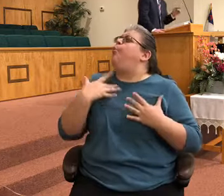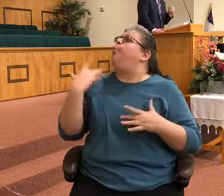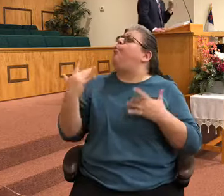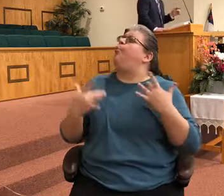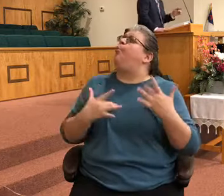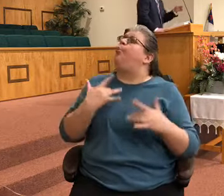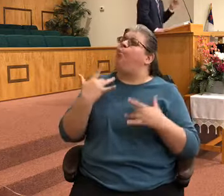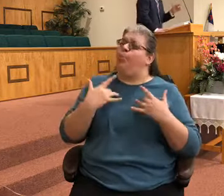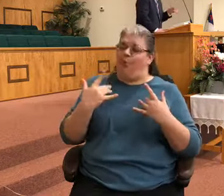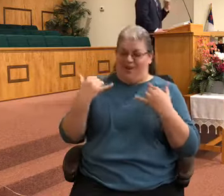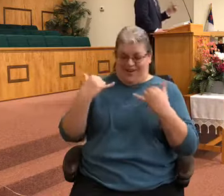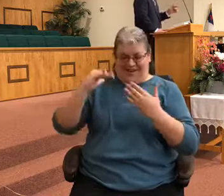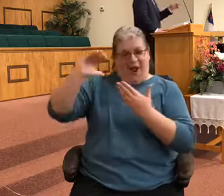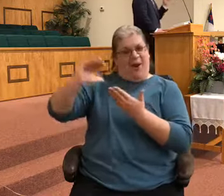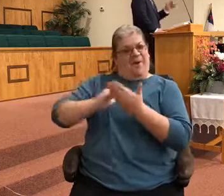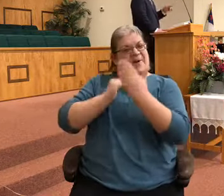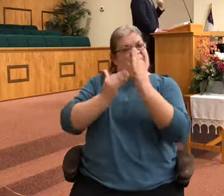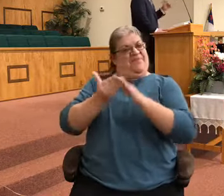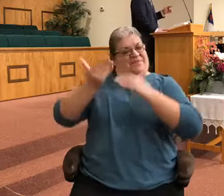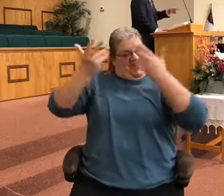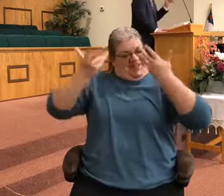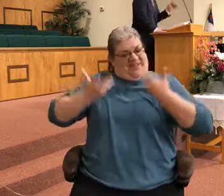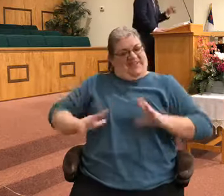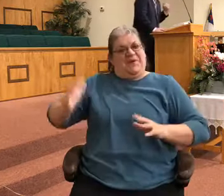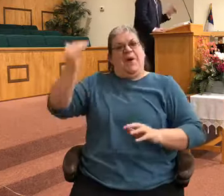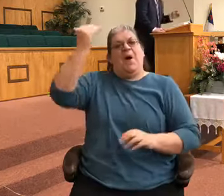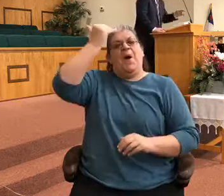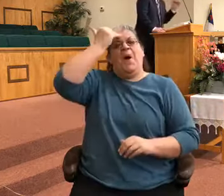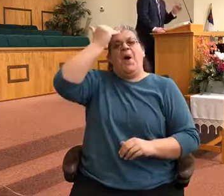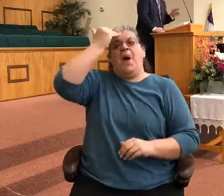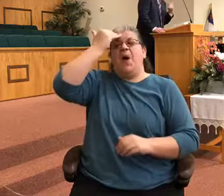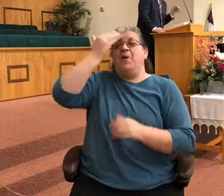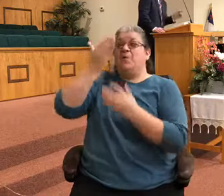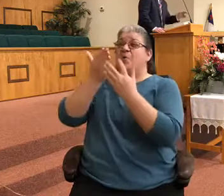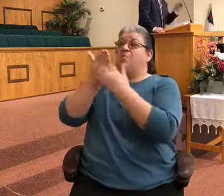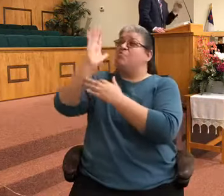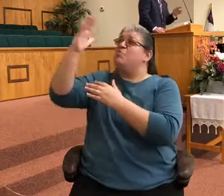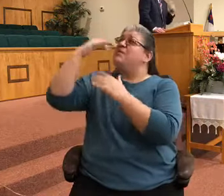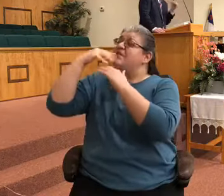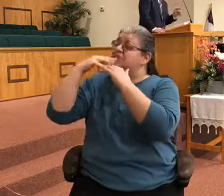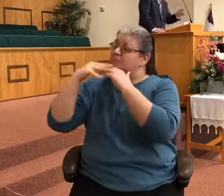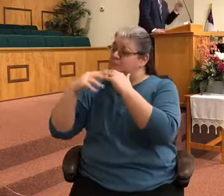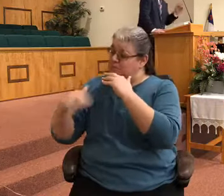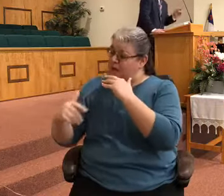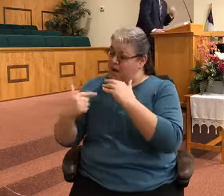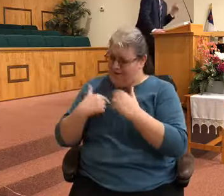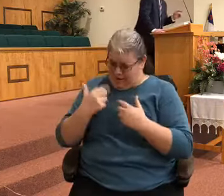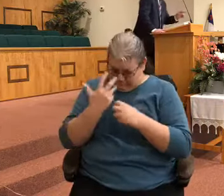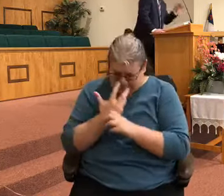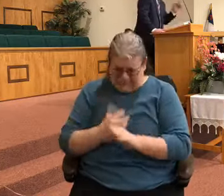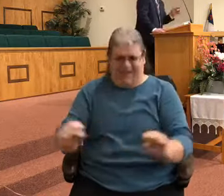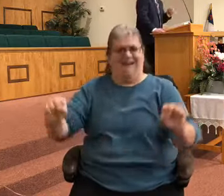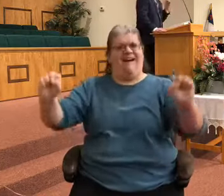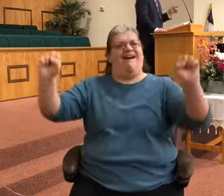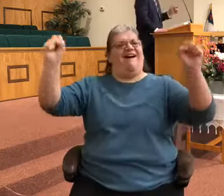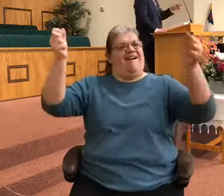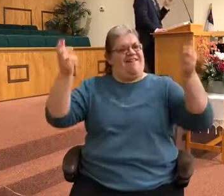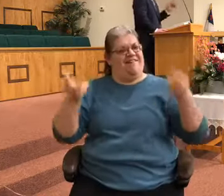mine, oh the know I know what I have made for There's a new day